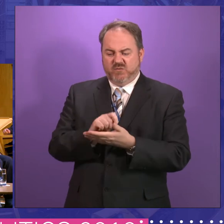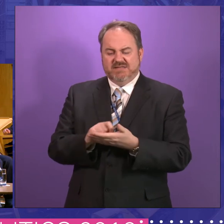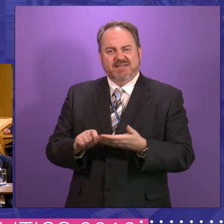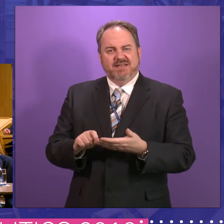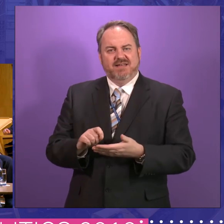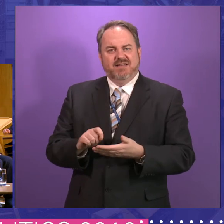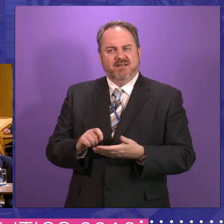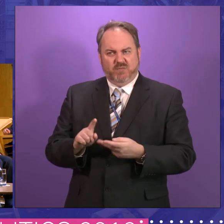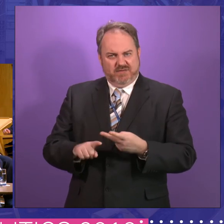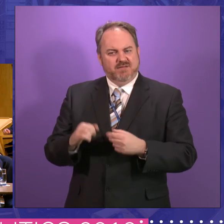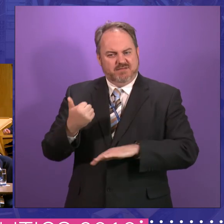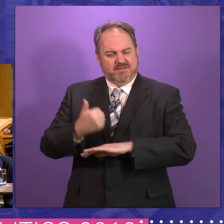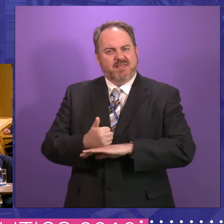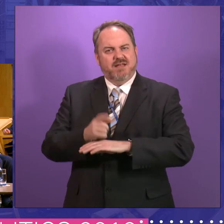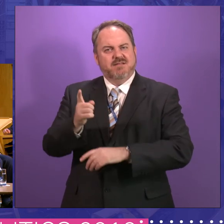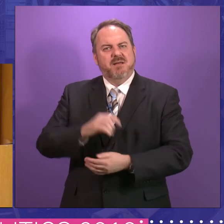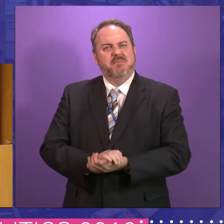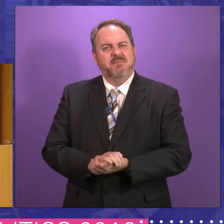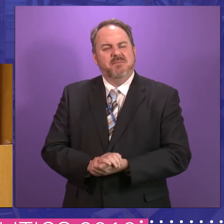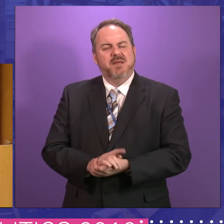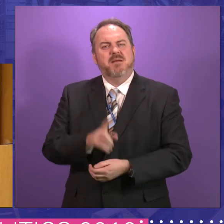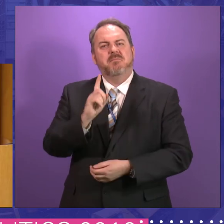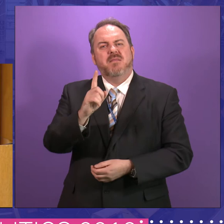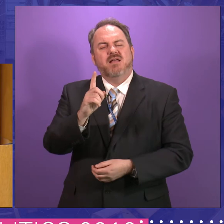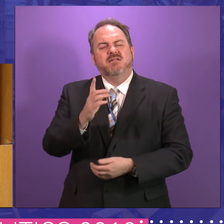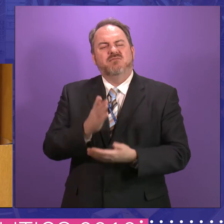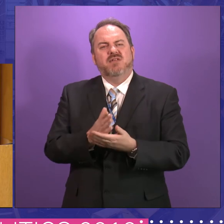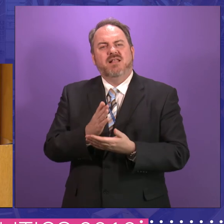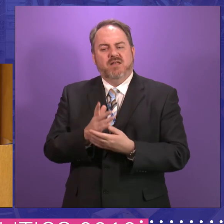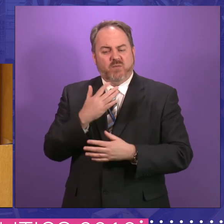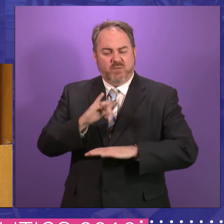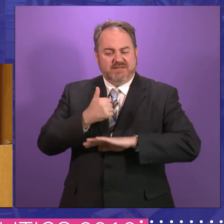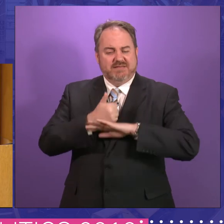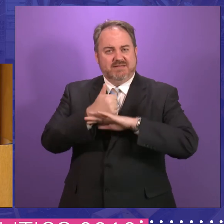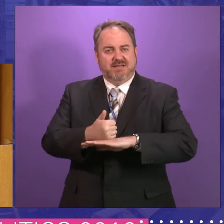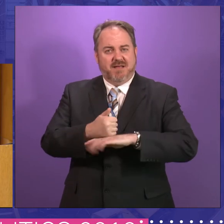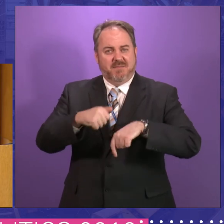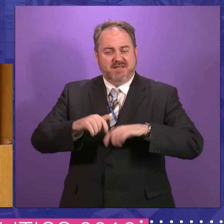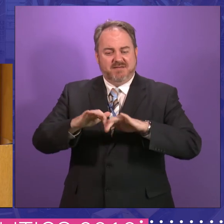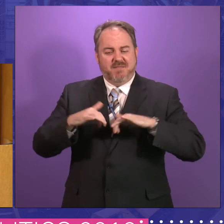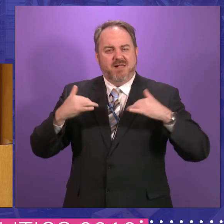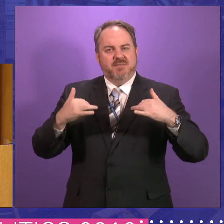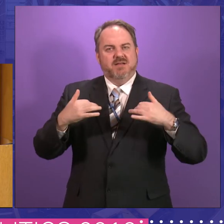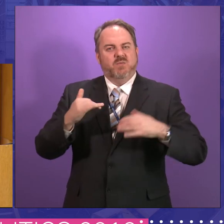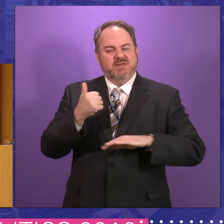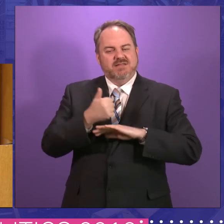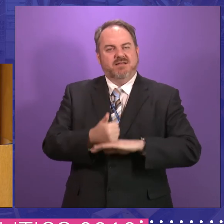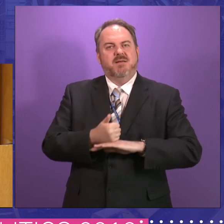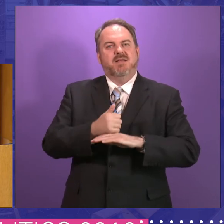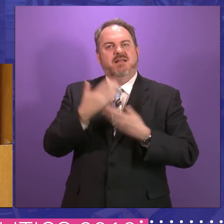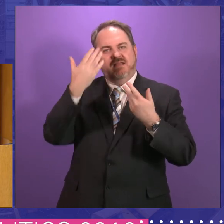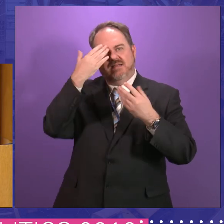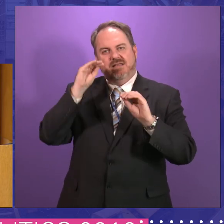the other things that we did that is rarely spoken about is that at the very inception of this parliament, we had an education centre.